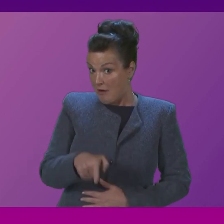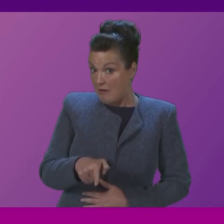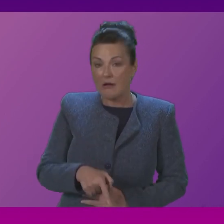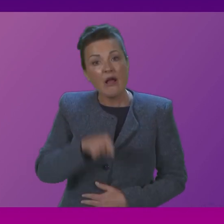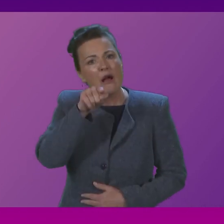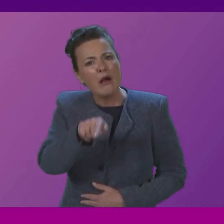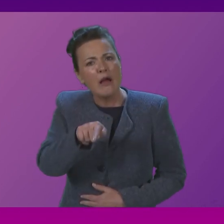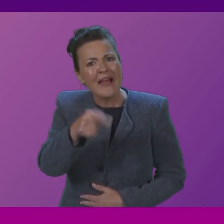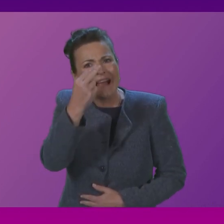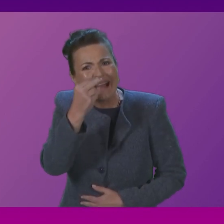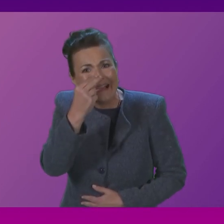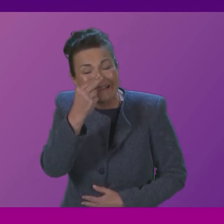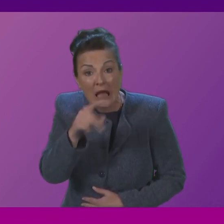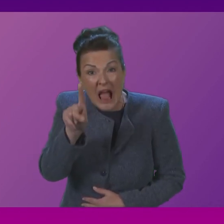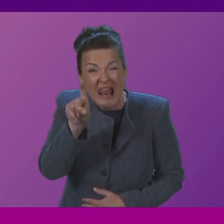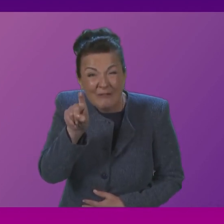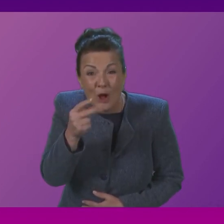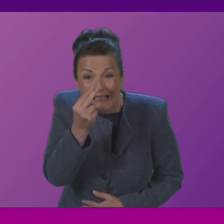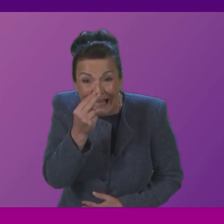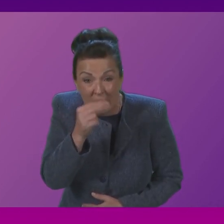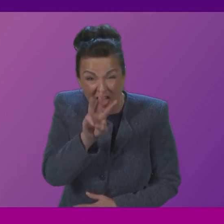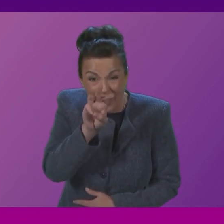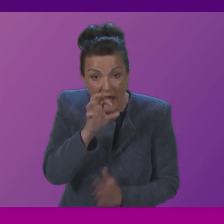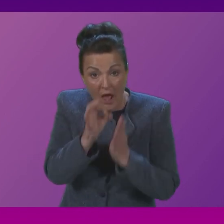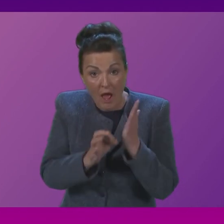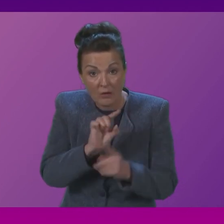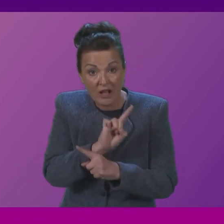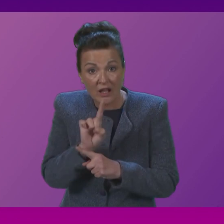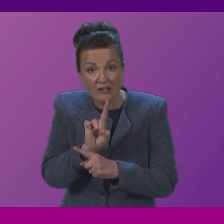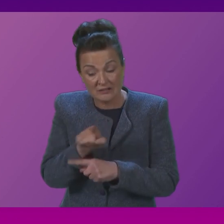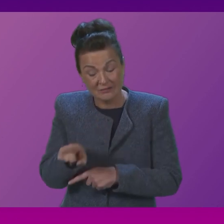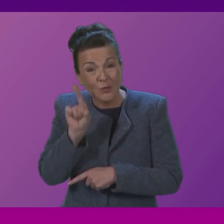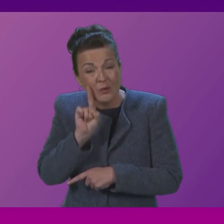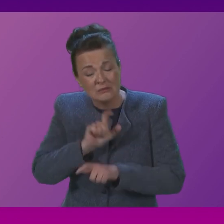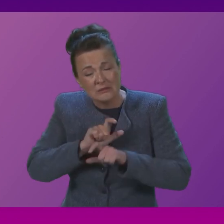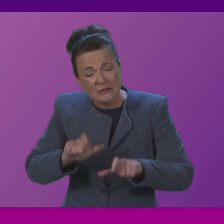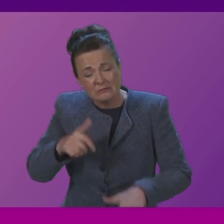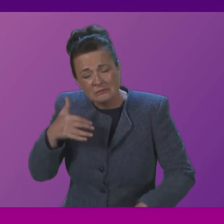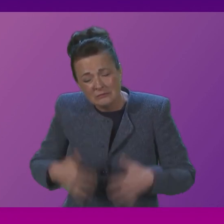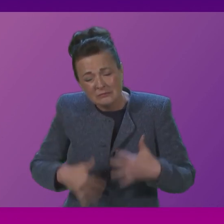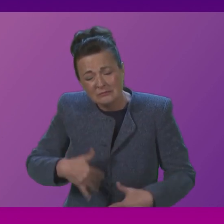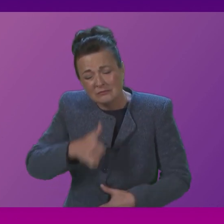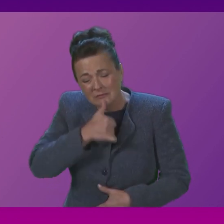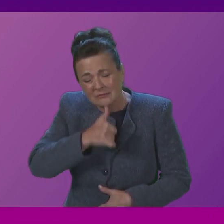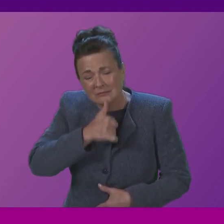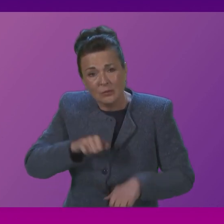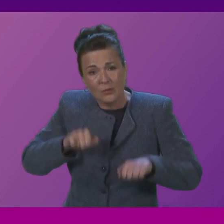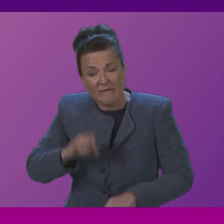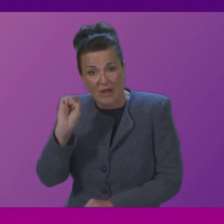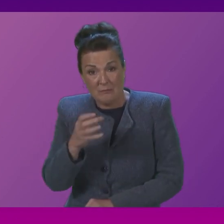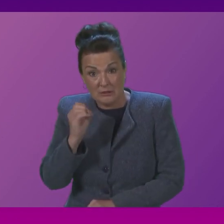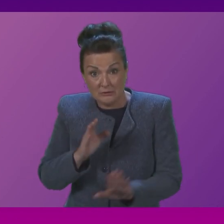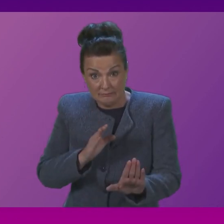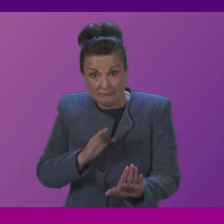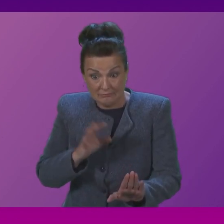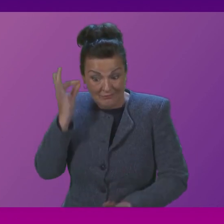'clock that night, 13 hours later, Katrina was still waiting in pain. The emergency operator, who